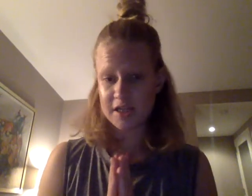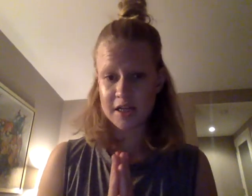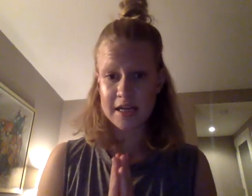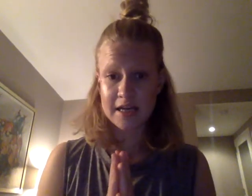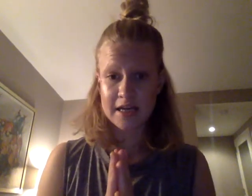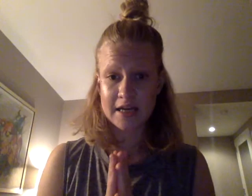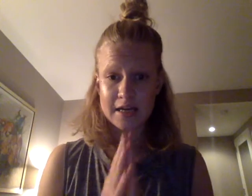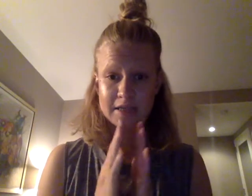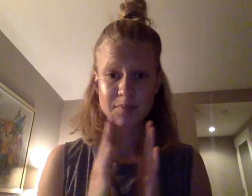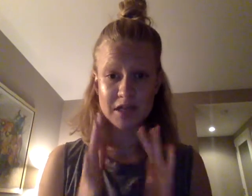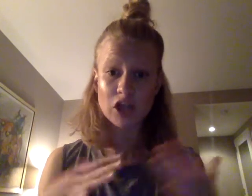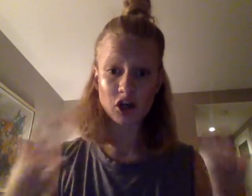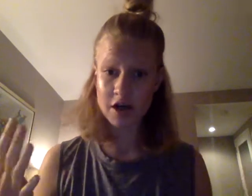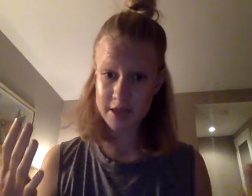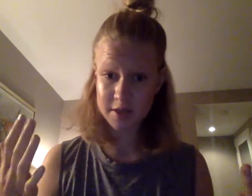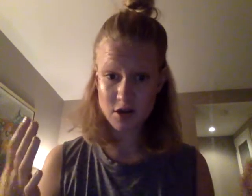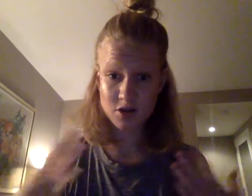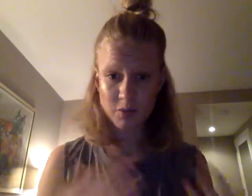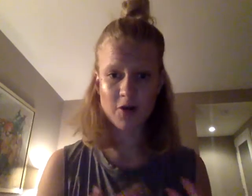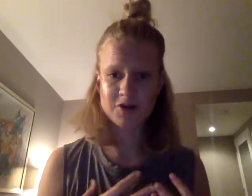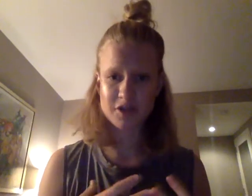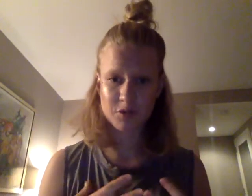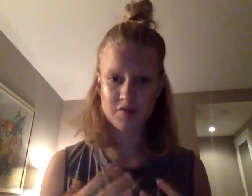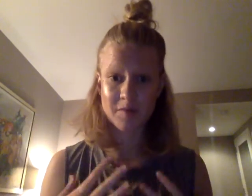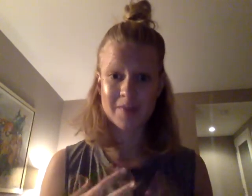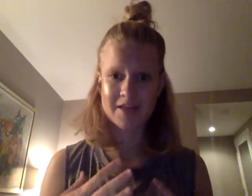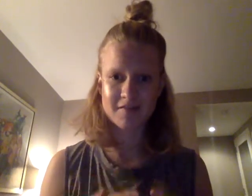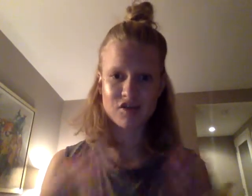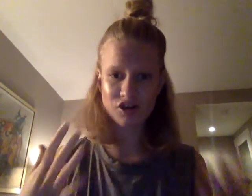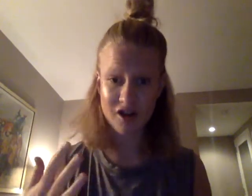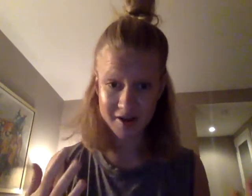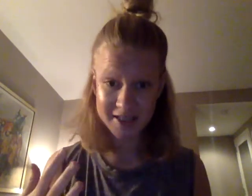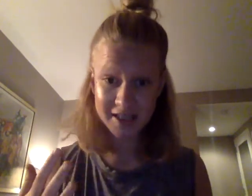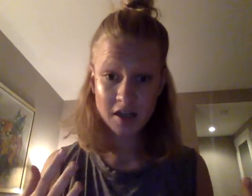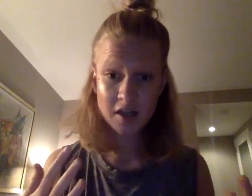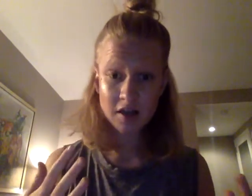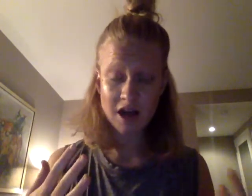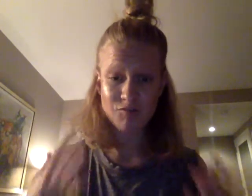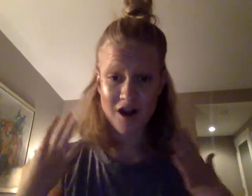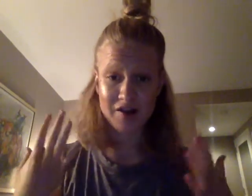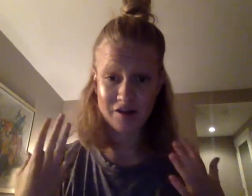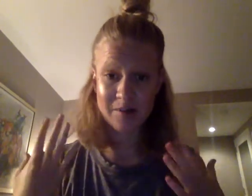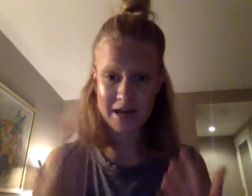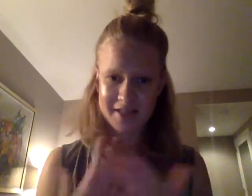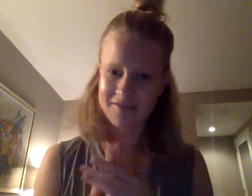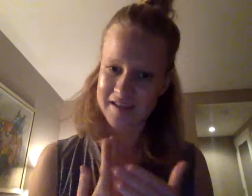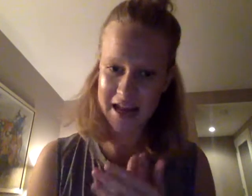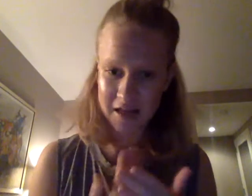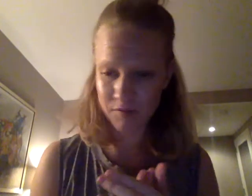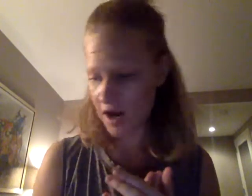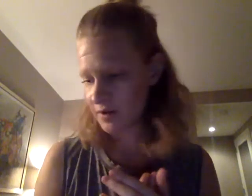to be curious, to approach this book from a mindset of curiosity rather than a mindset of getting it right.